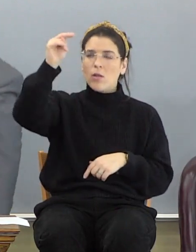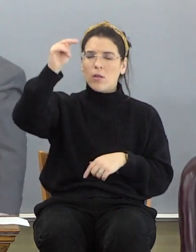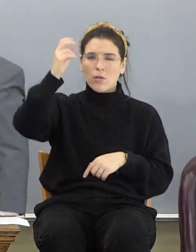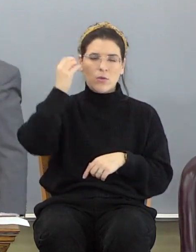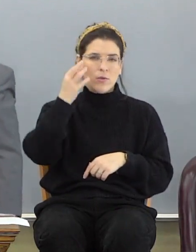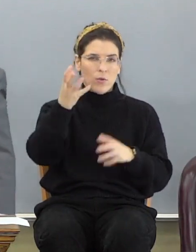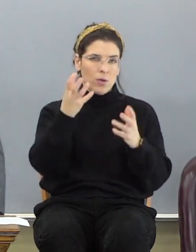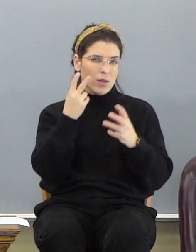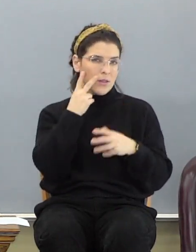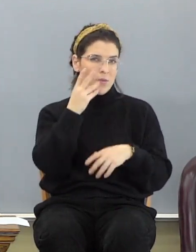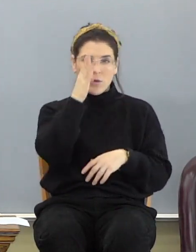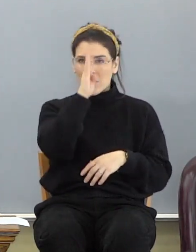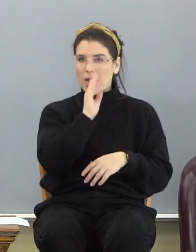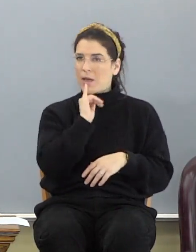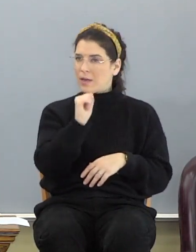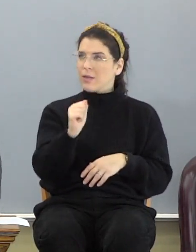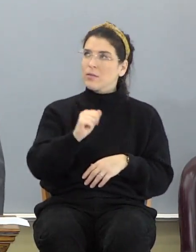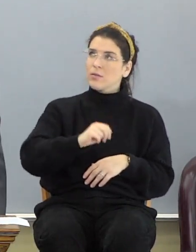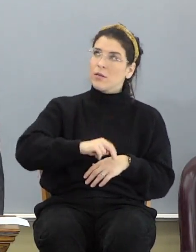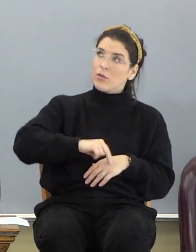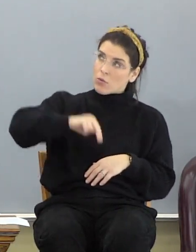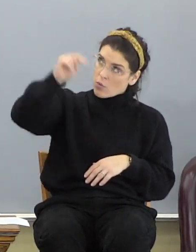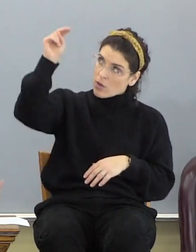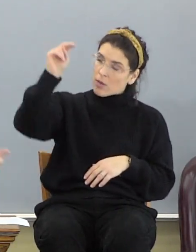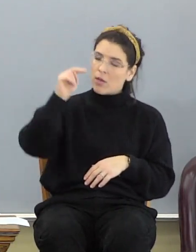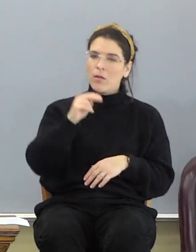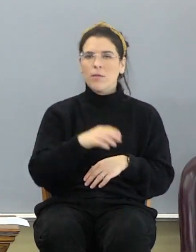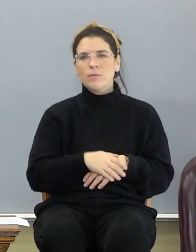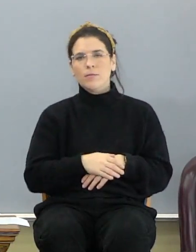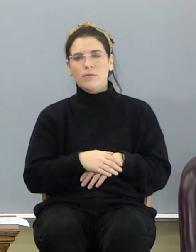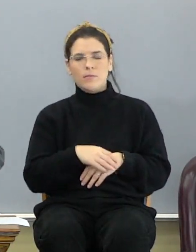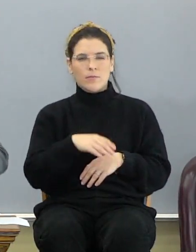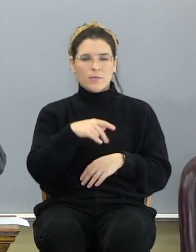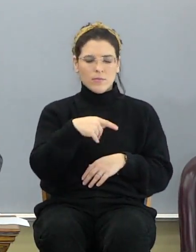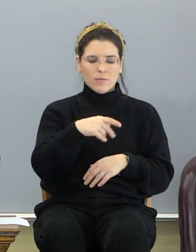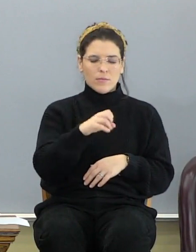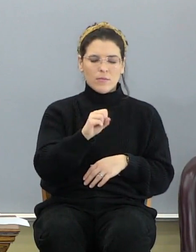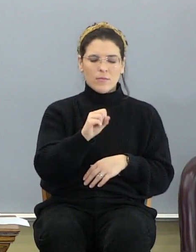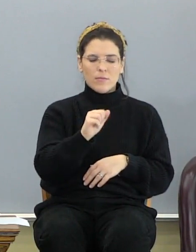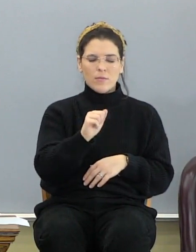So if you want to look where God is, the orientation is fine north. Psalm 75,